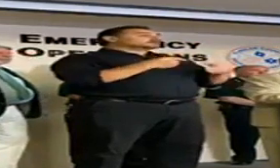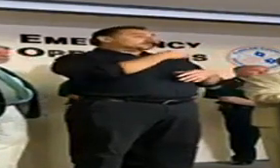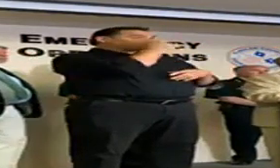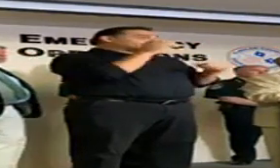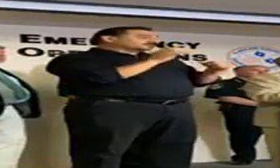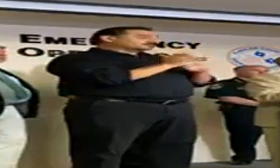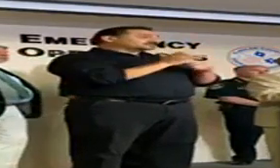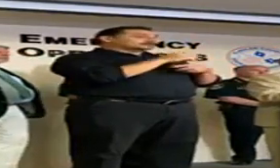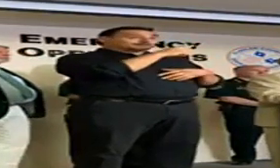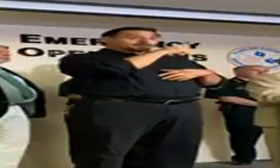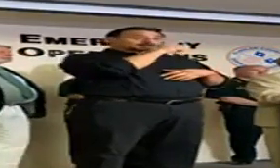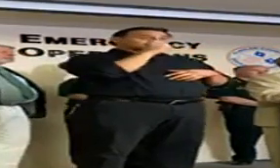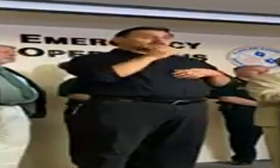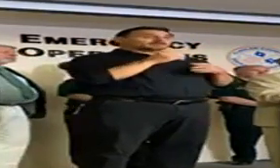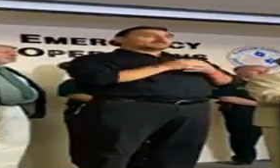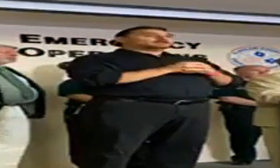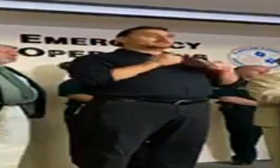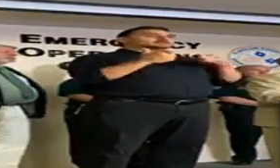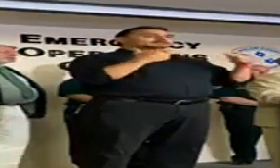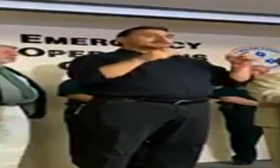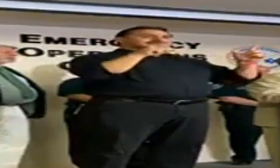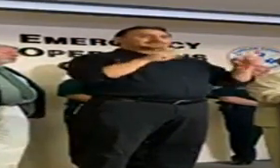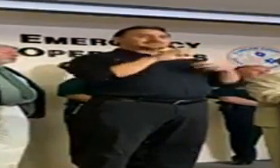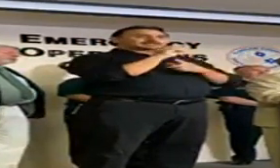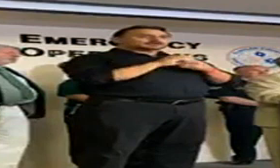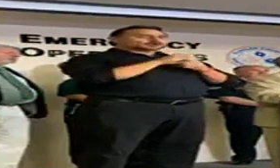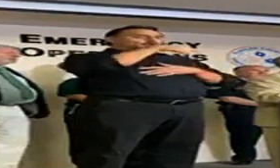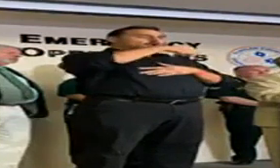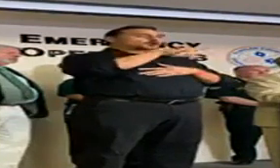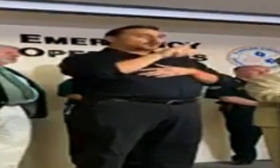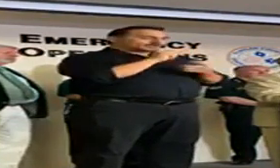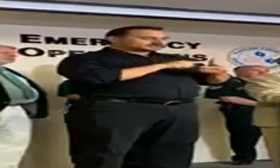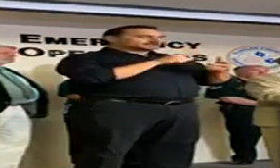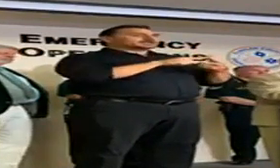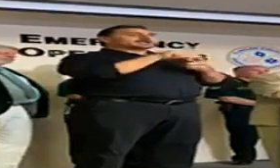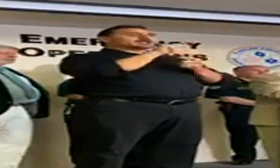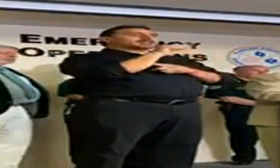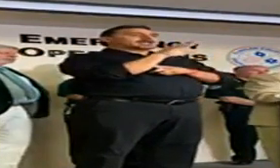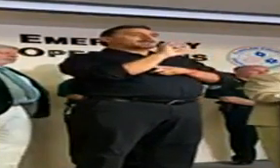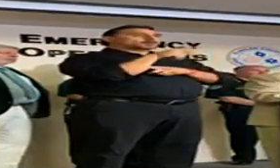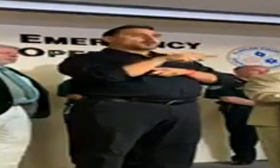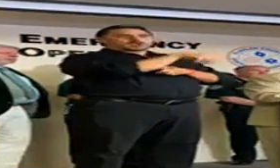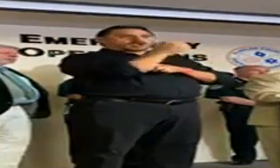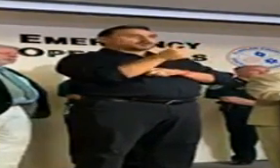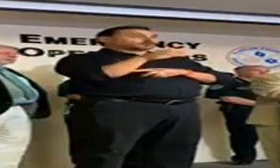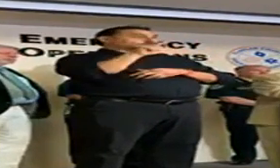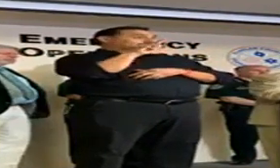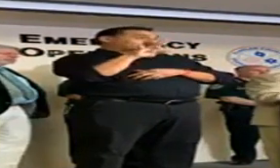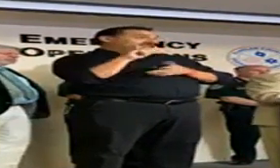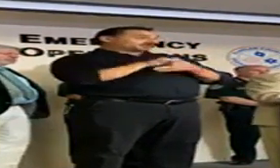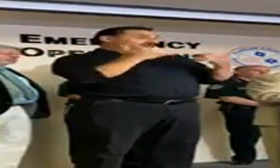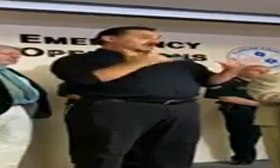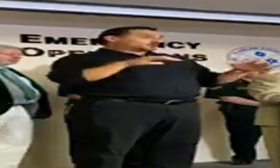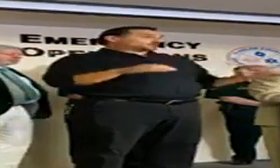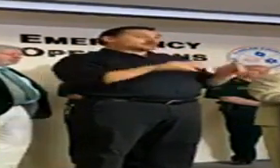of this and because big testing companies like Quest and LabCorp and then the other 28 that are now